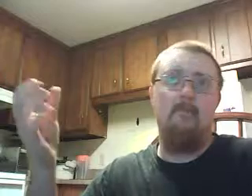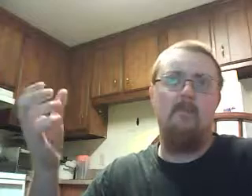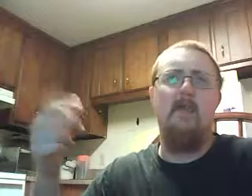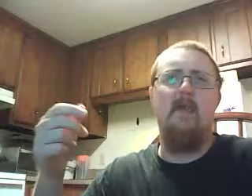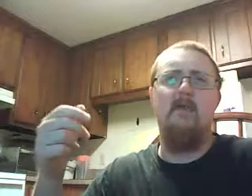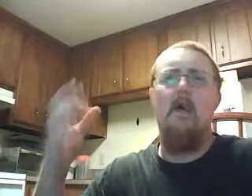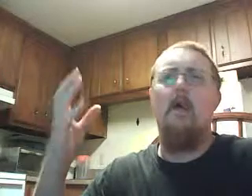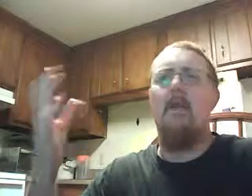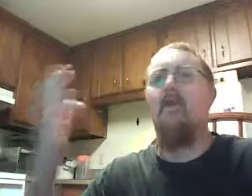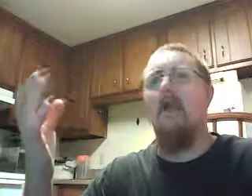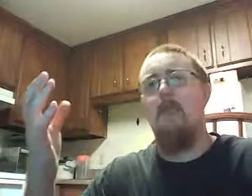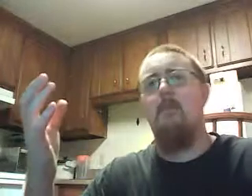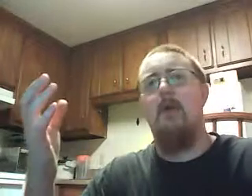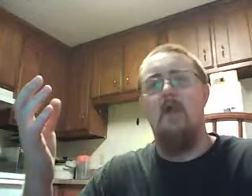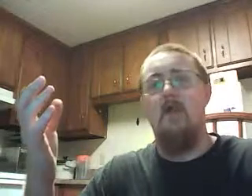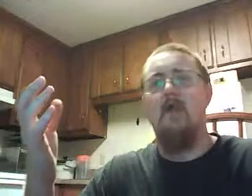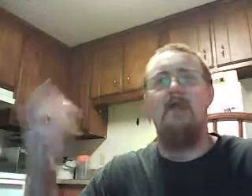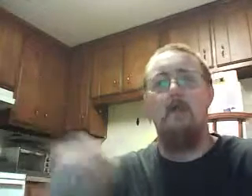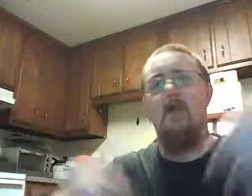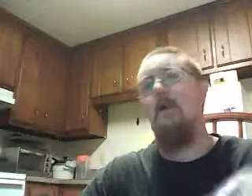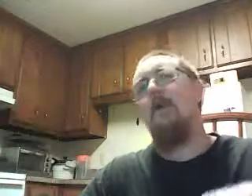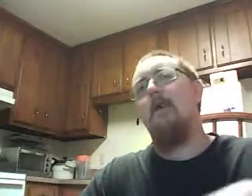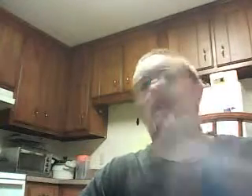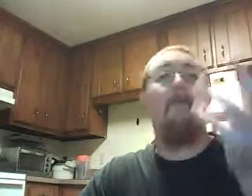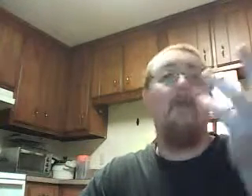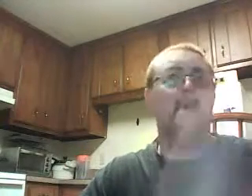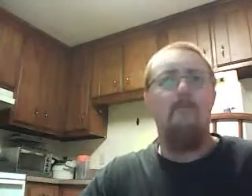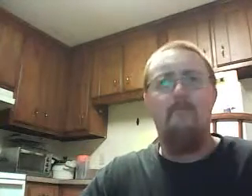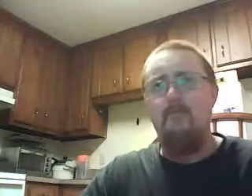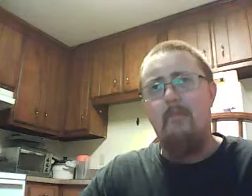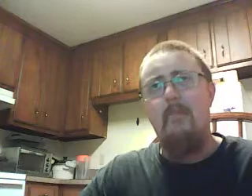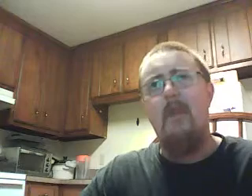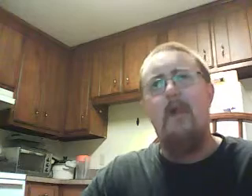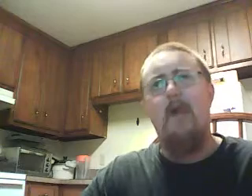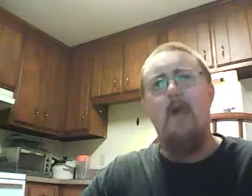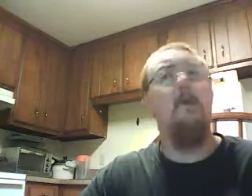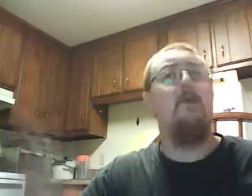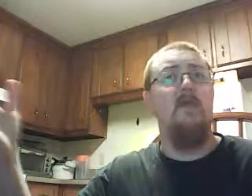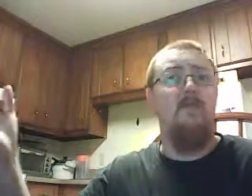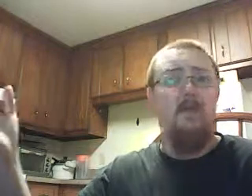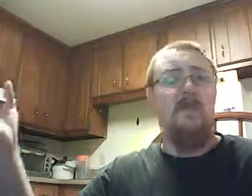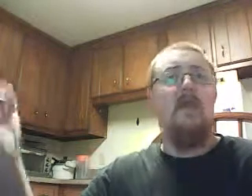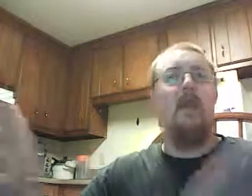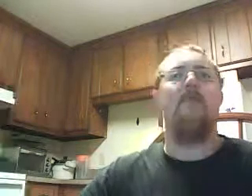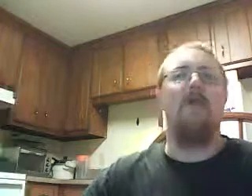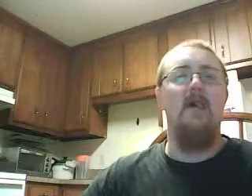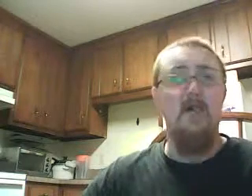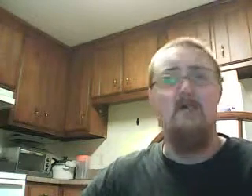Does that make any sense? Money for the item. I think I said it the other way around. Yeah. Anyway. Hope I was starting to confusing. I hope this is an educational